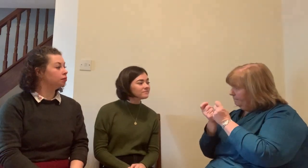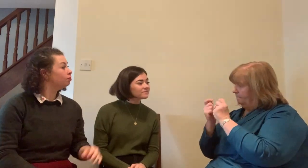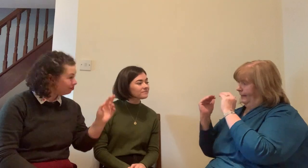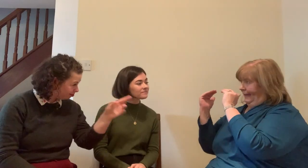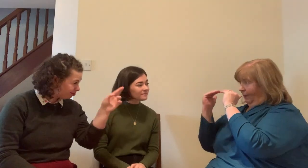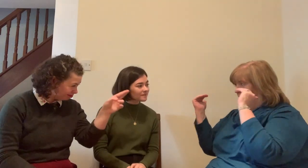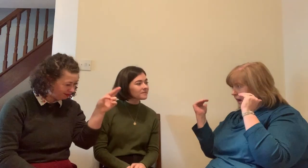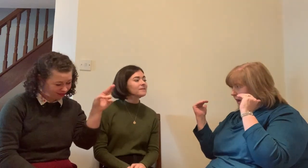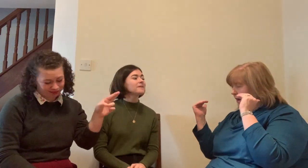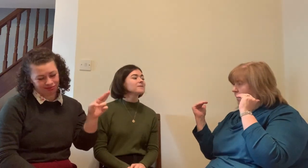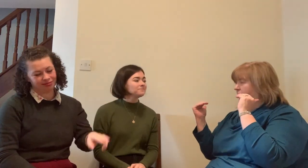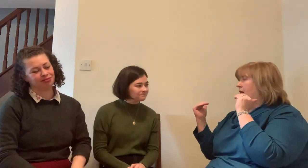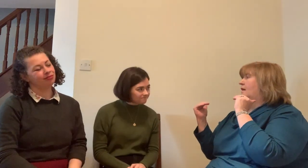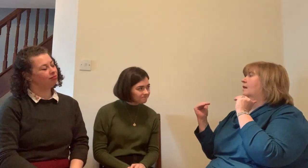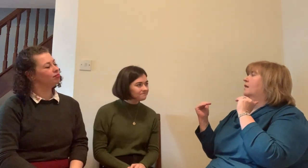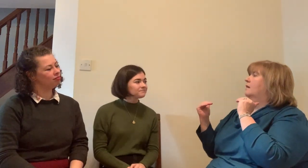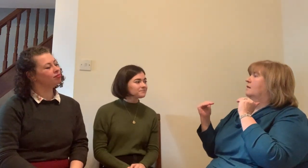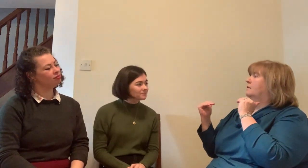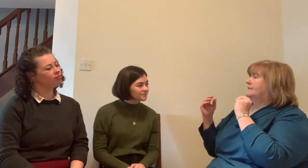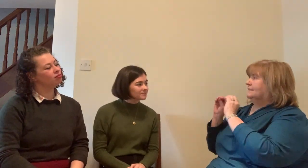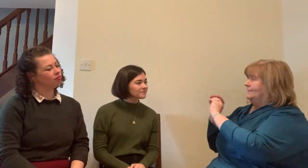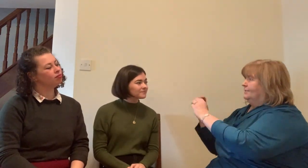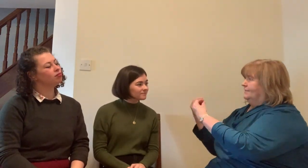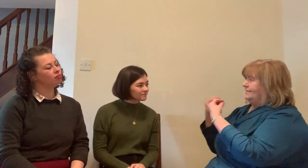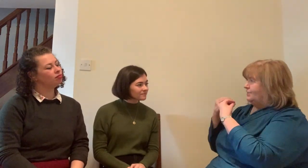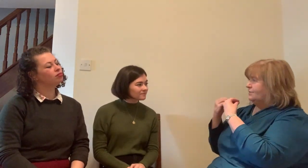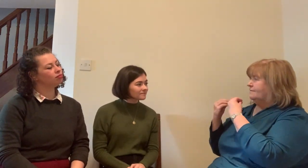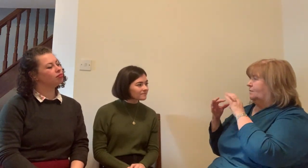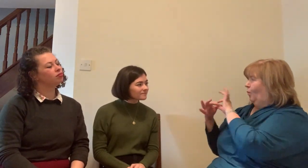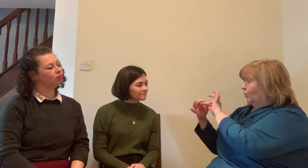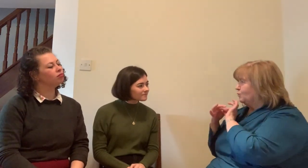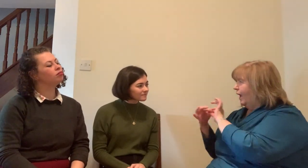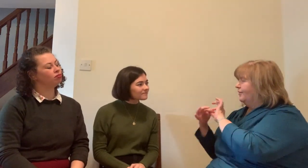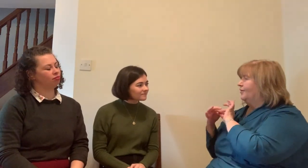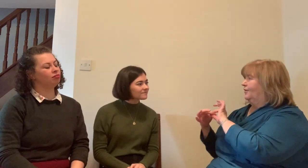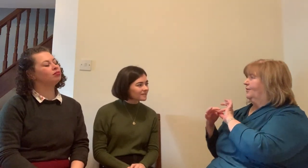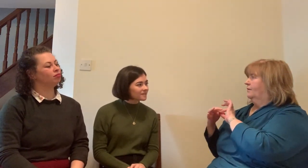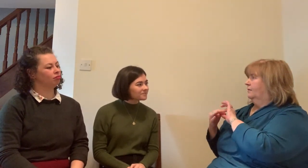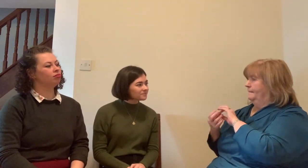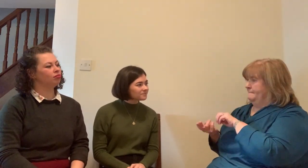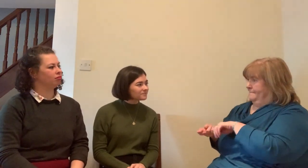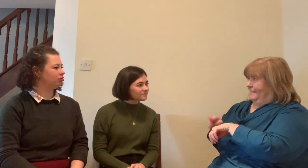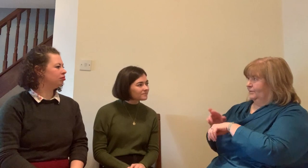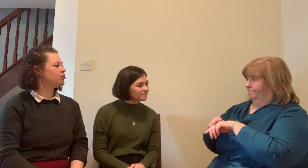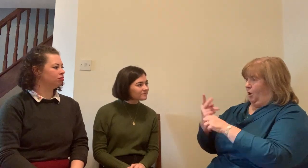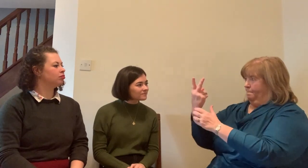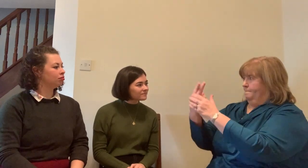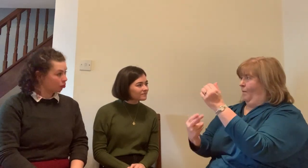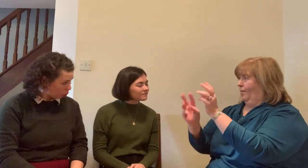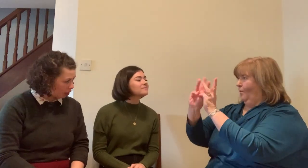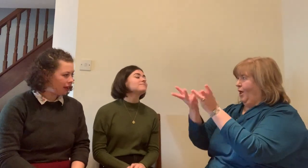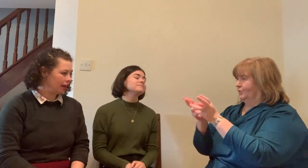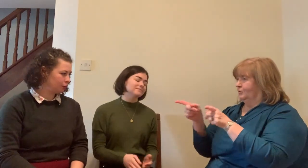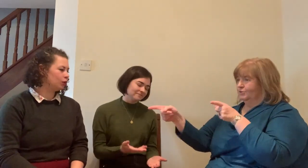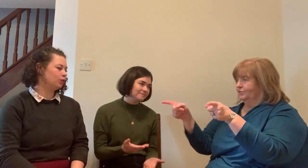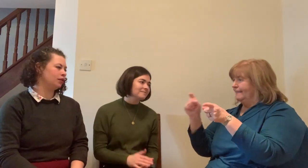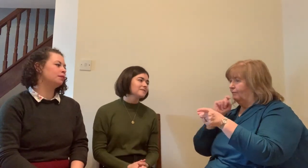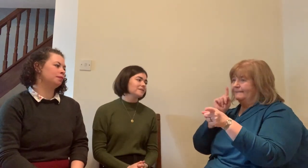and people think what do we even need a deaf interpreter for whereas some people are quite confident and around the world you know what I mean you see